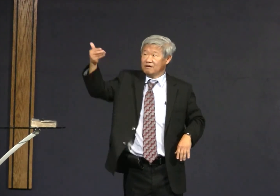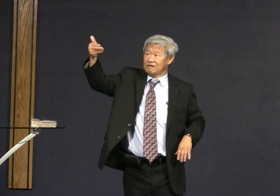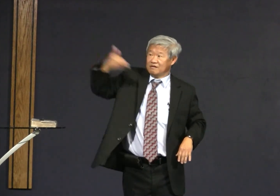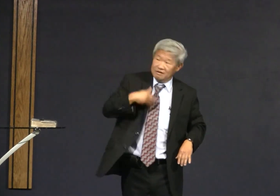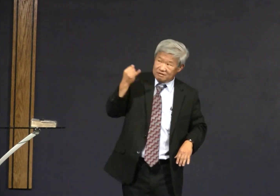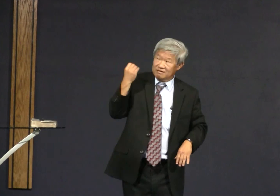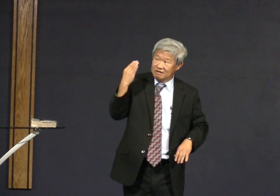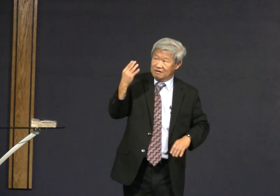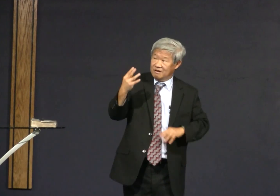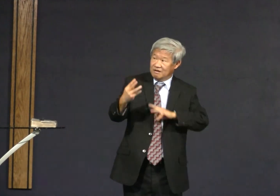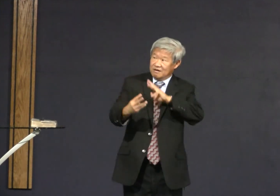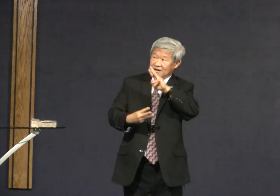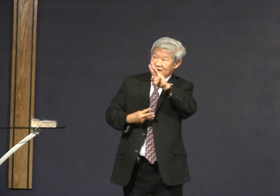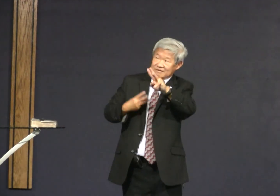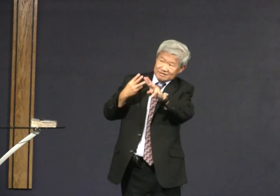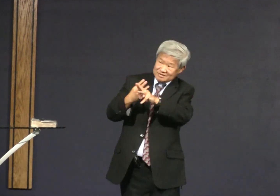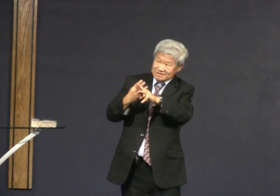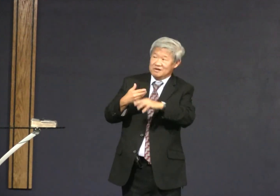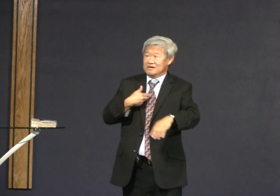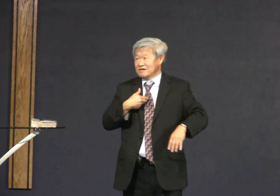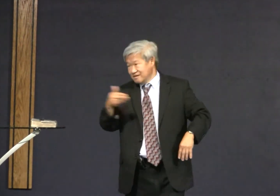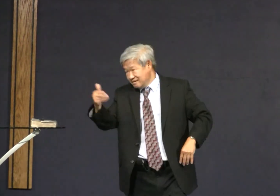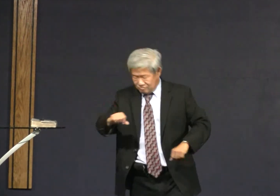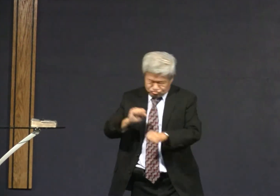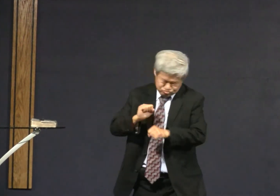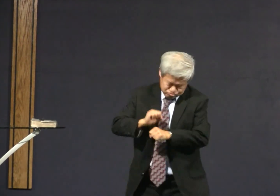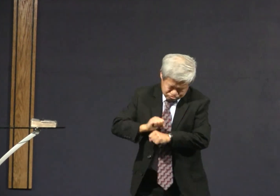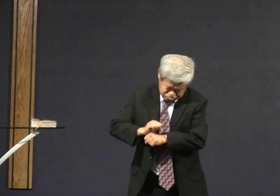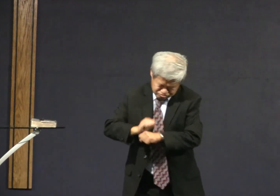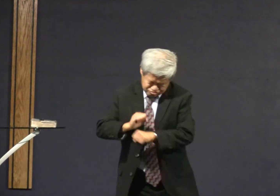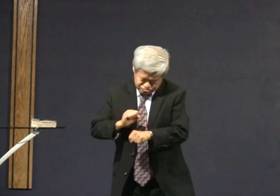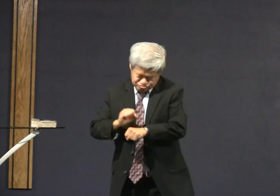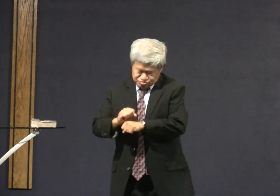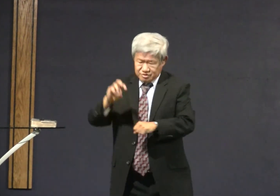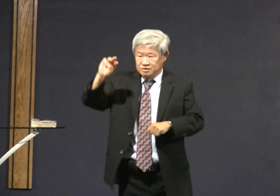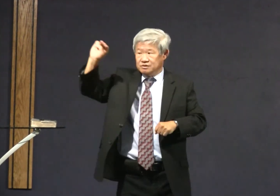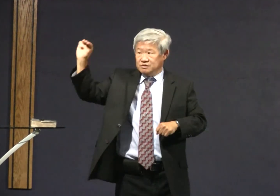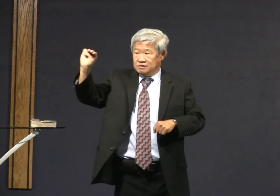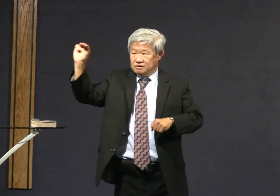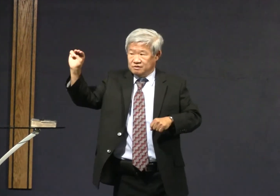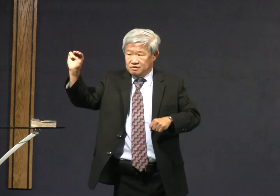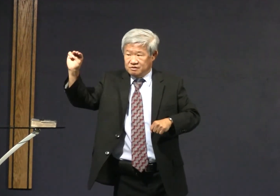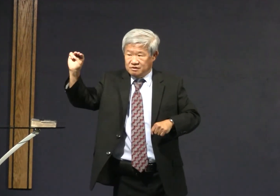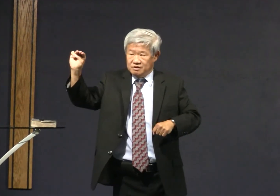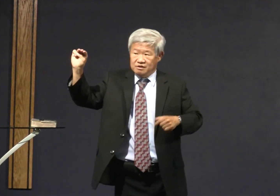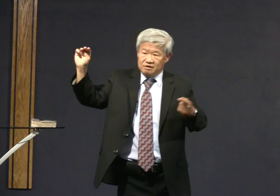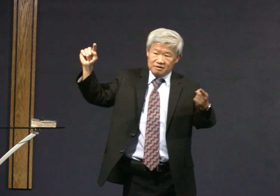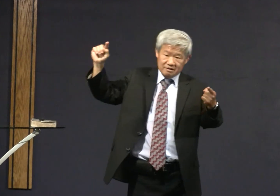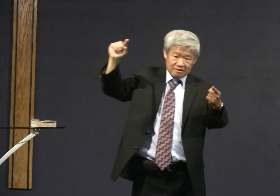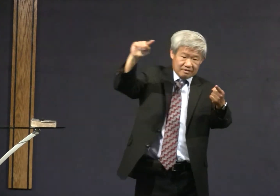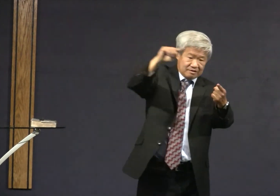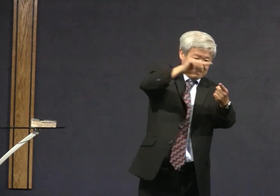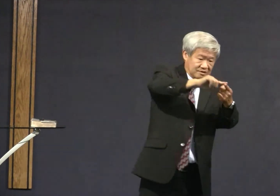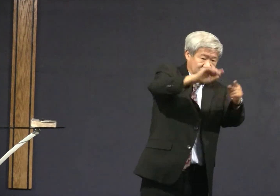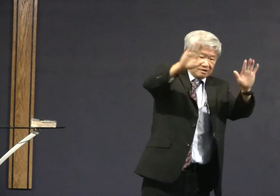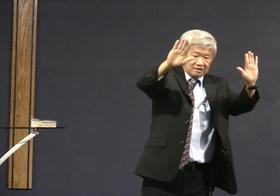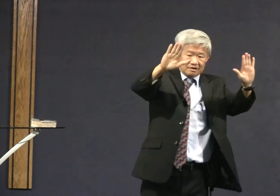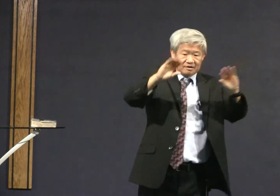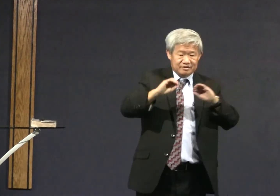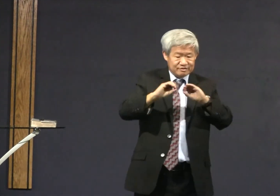job you're out in the world Monday Tuesday